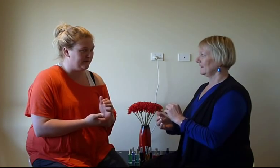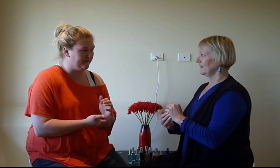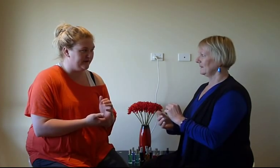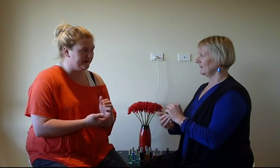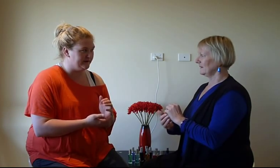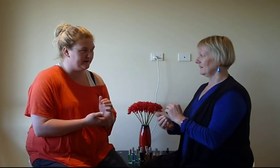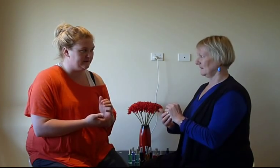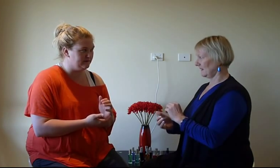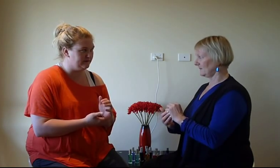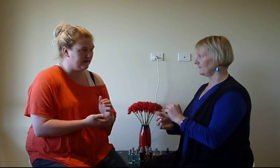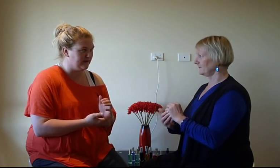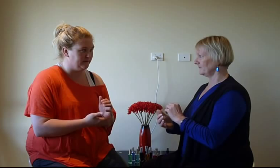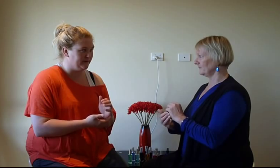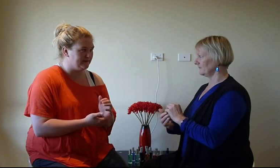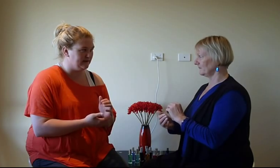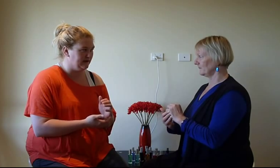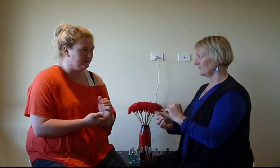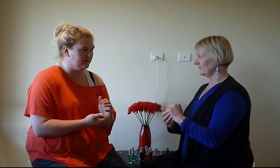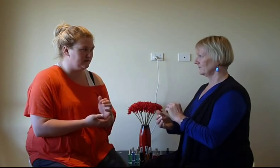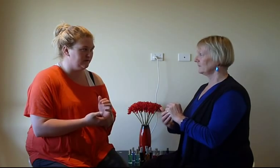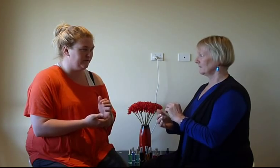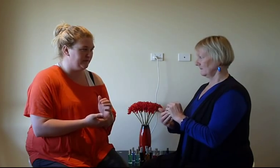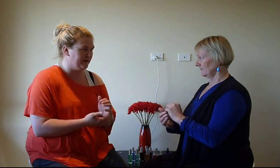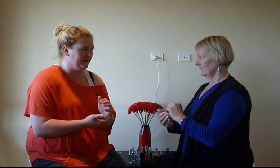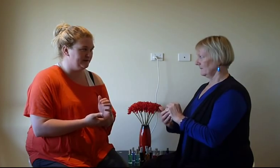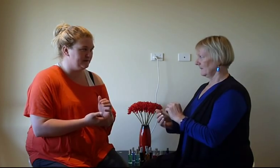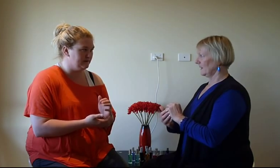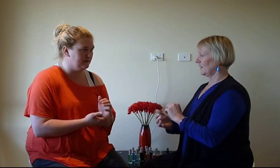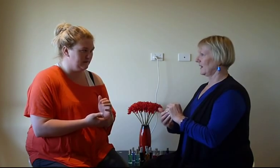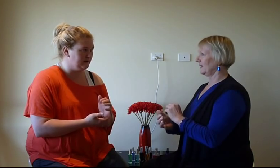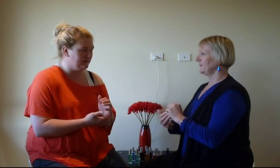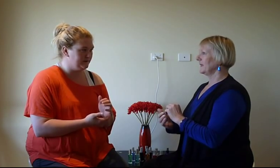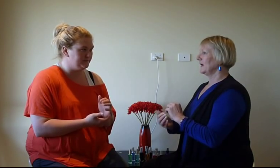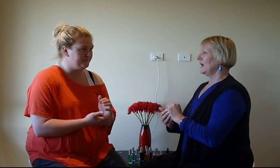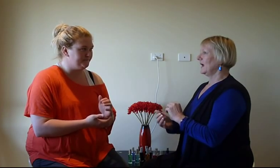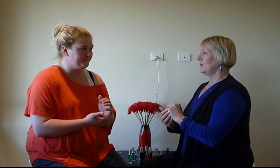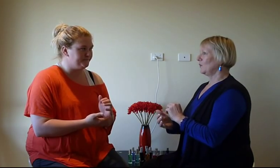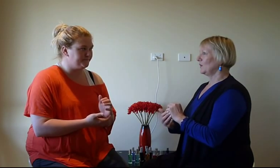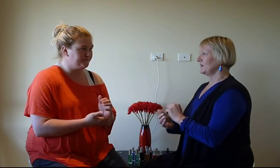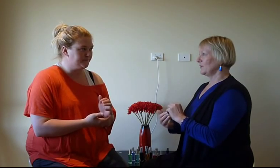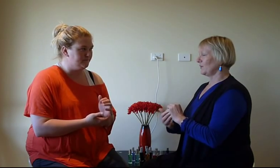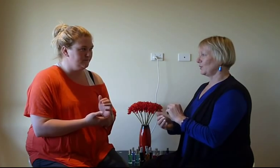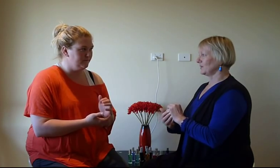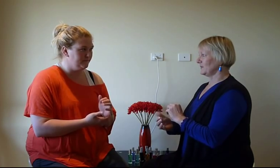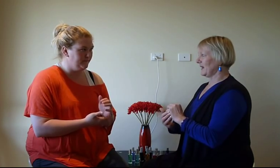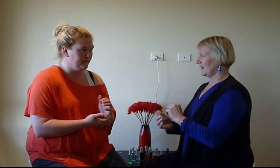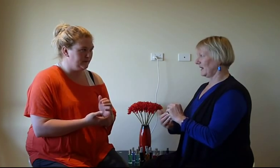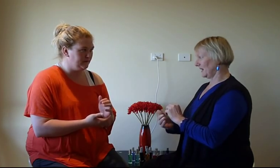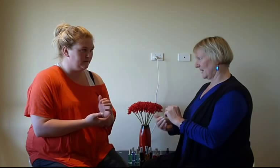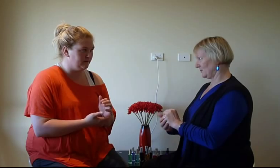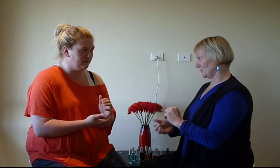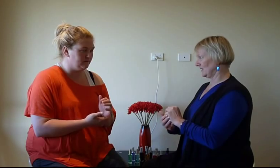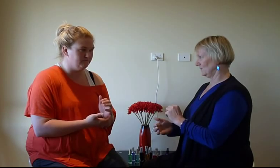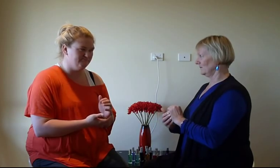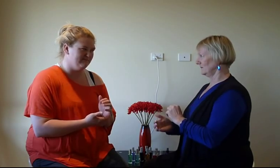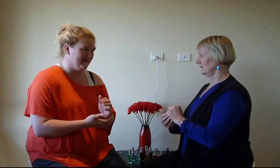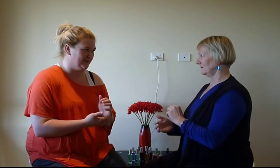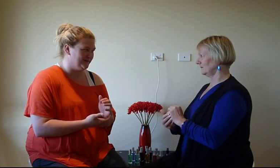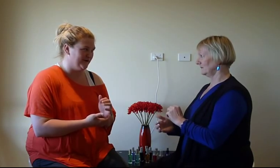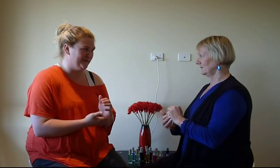my fingers, pins and needles, couldn't feel my hands. Okay, and what were your thoughts about getting carpal tunnel? I was fine